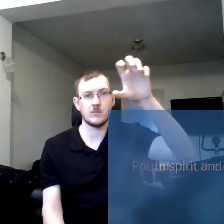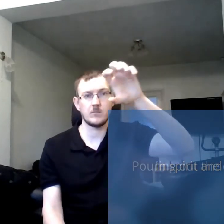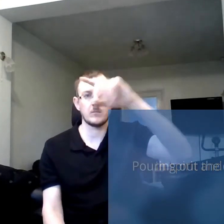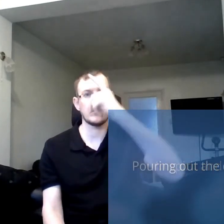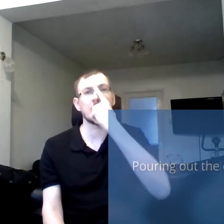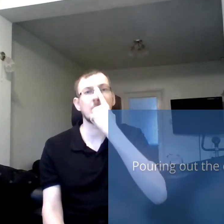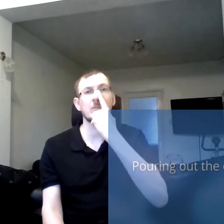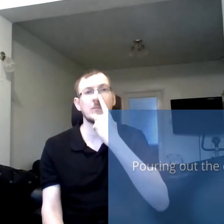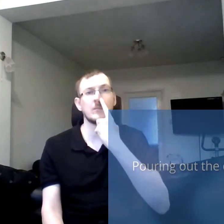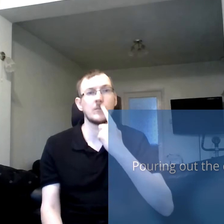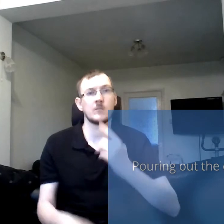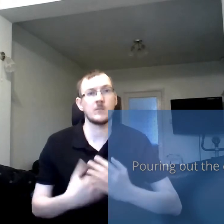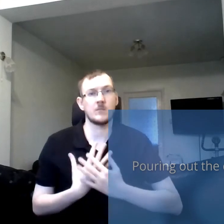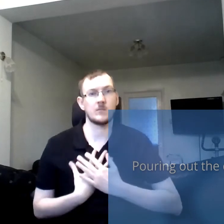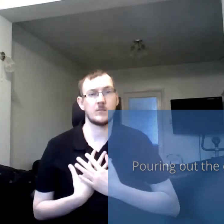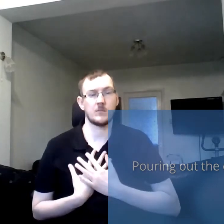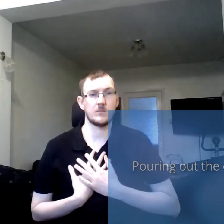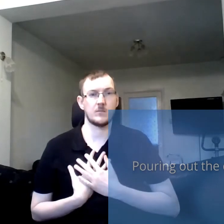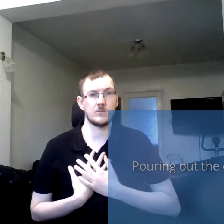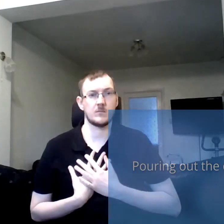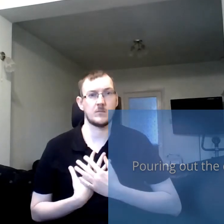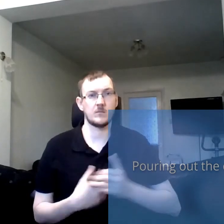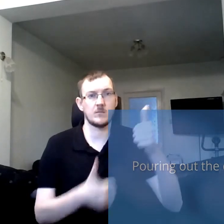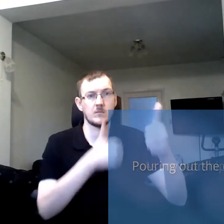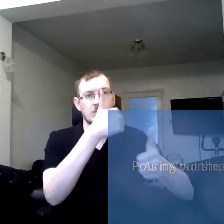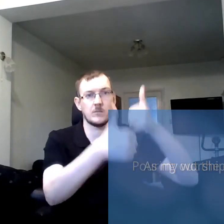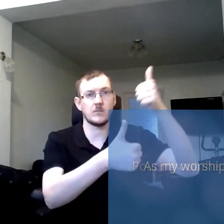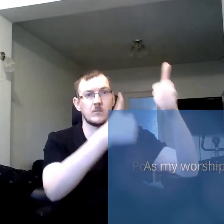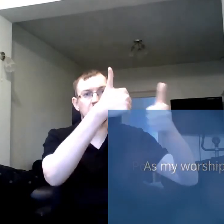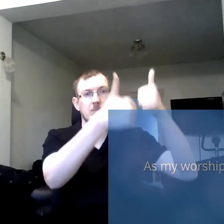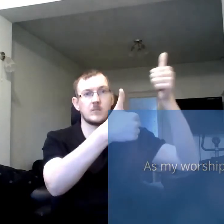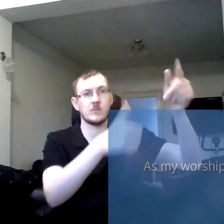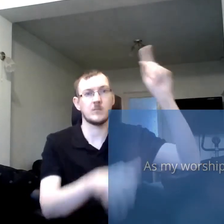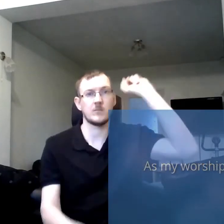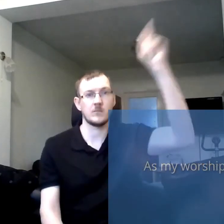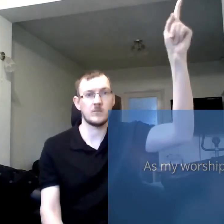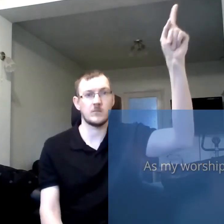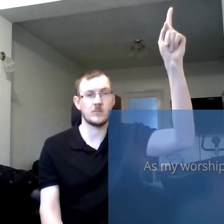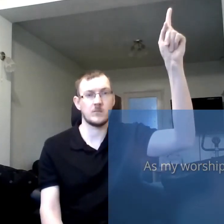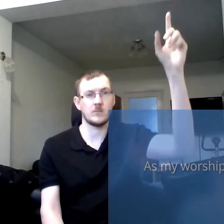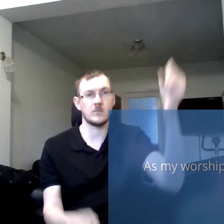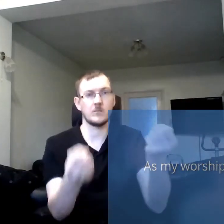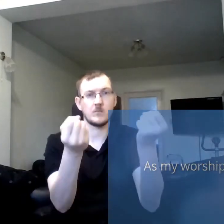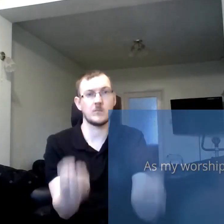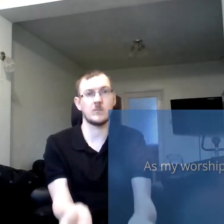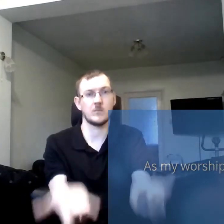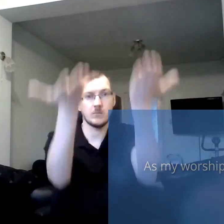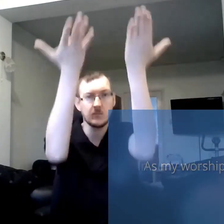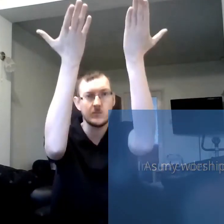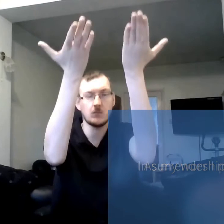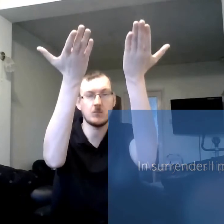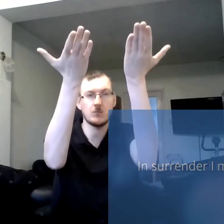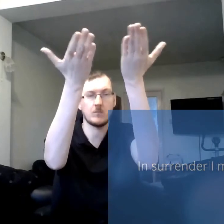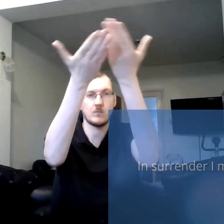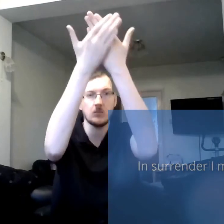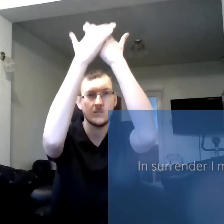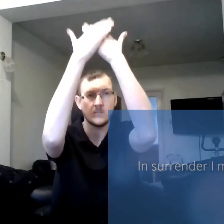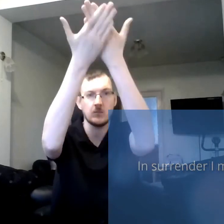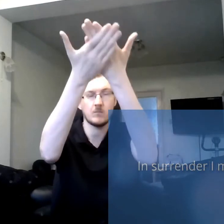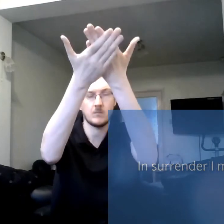out the oil of love as my worship to you in surrender i